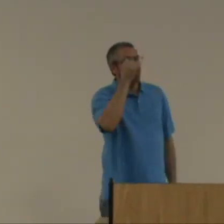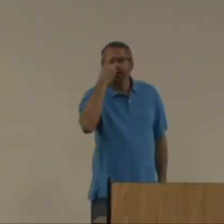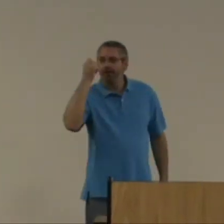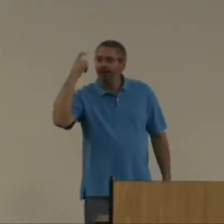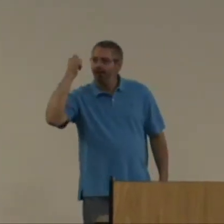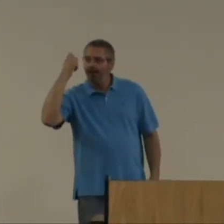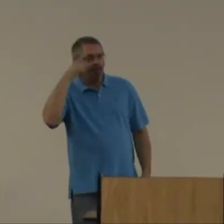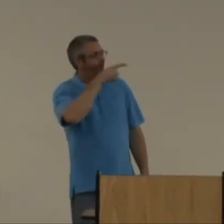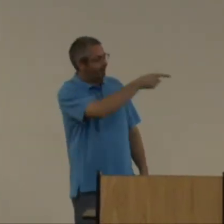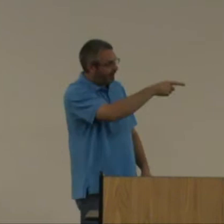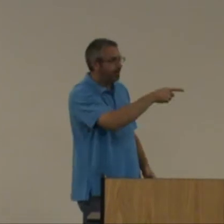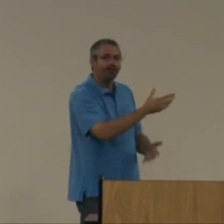Then, he understood.